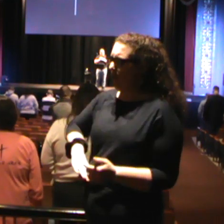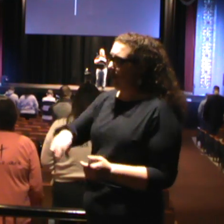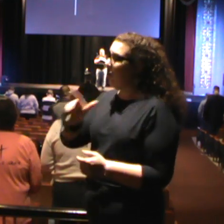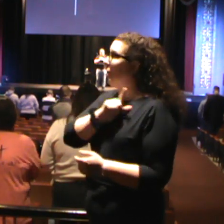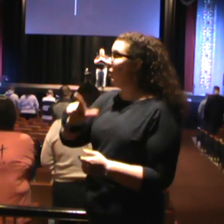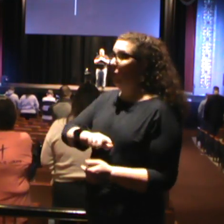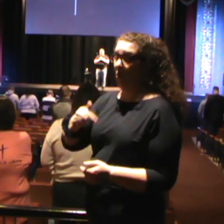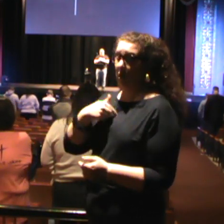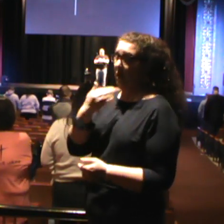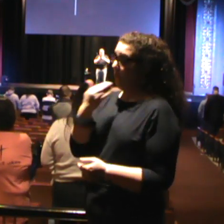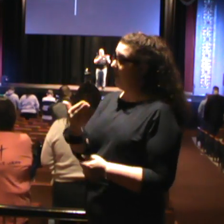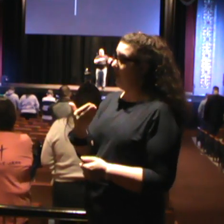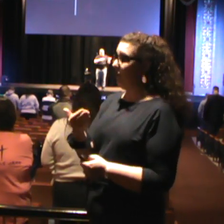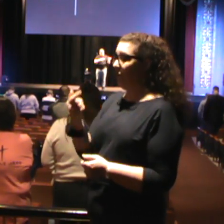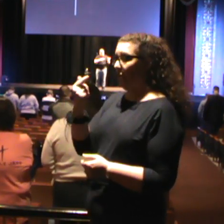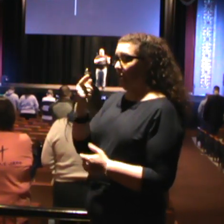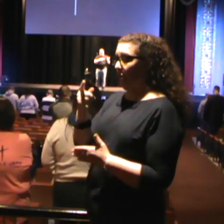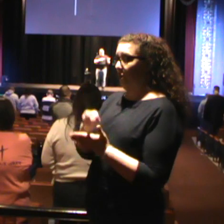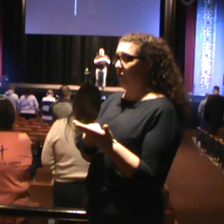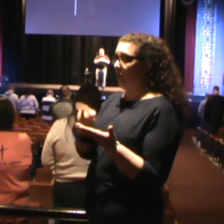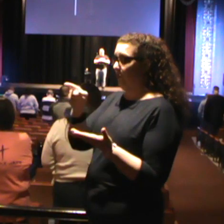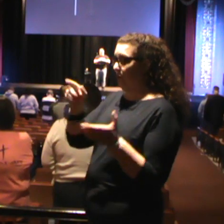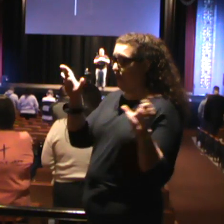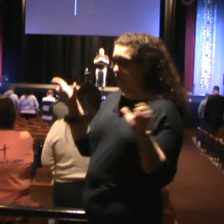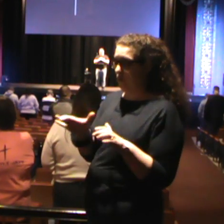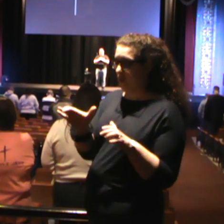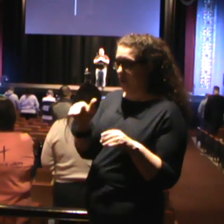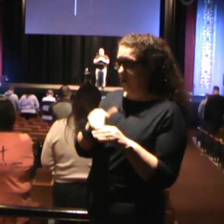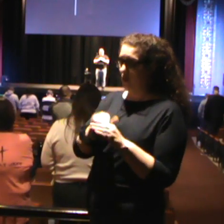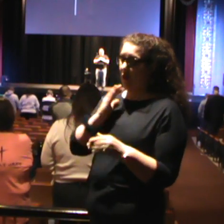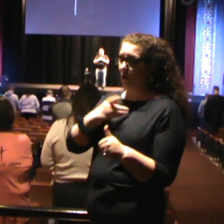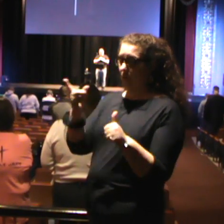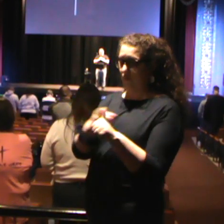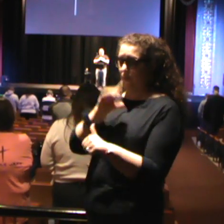thankful for what you've done in our first six years.